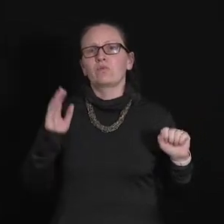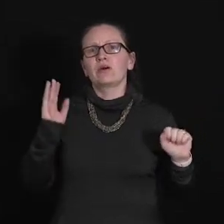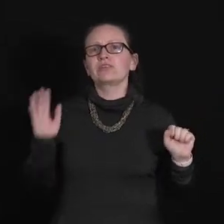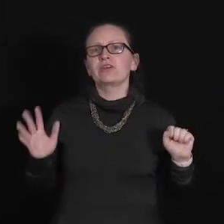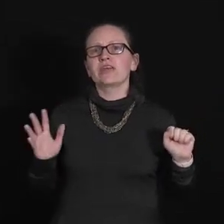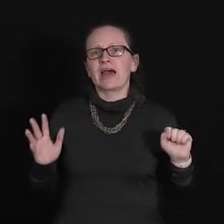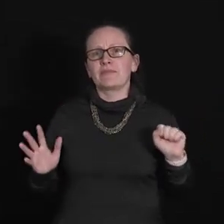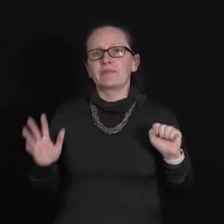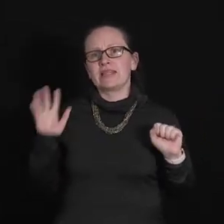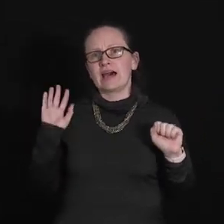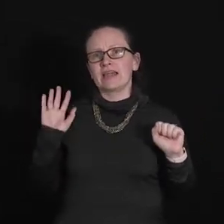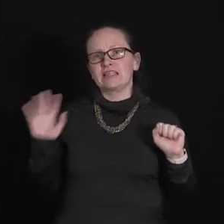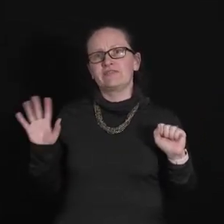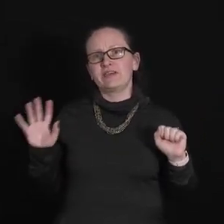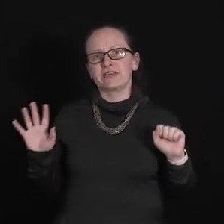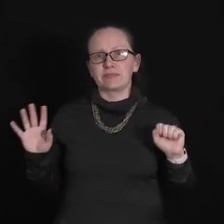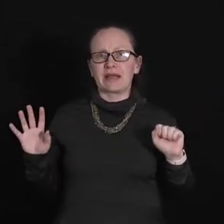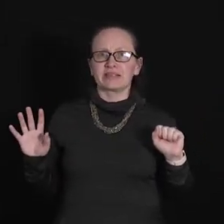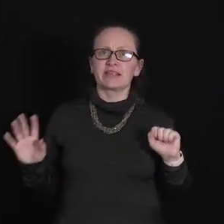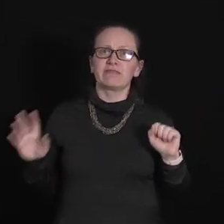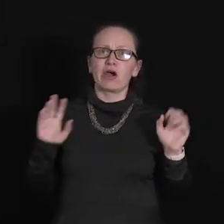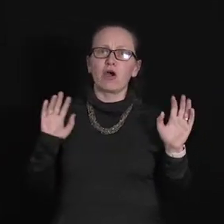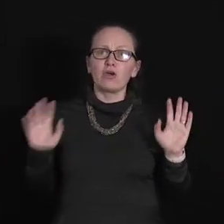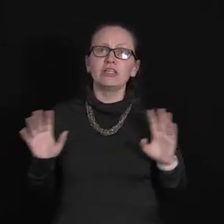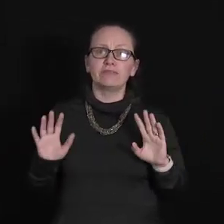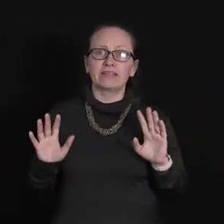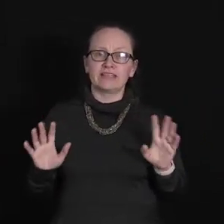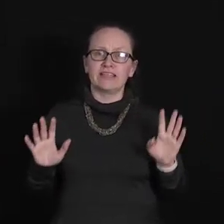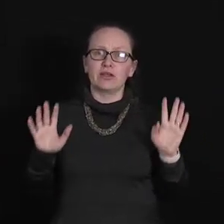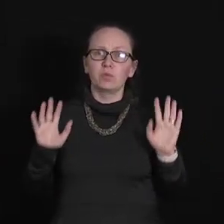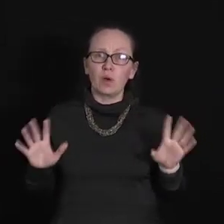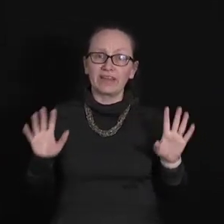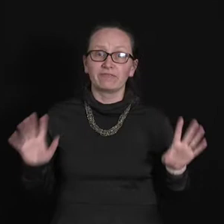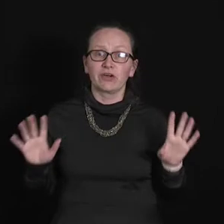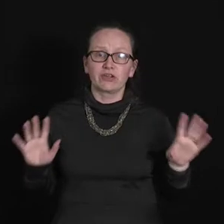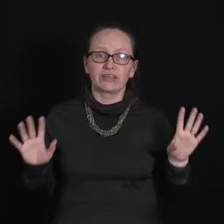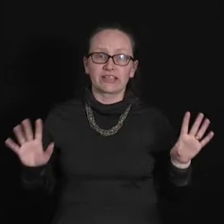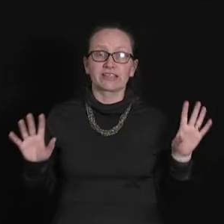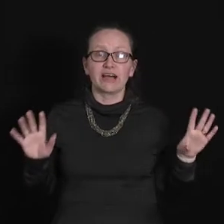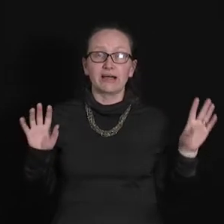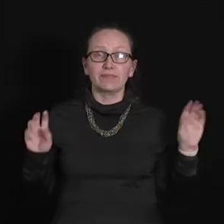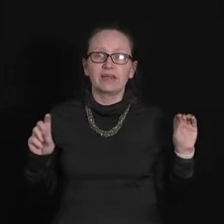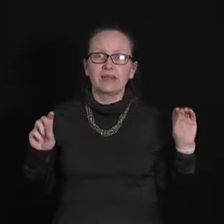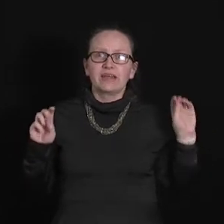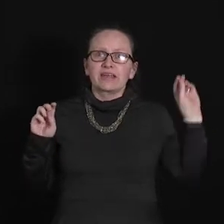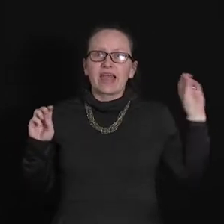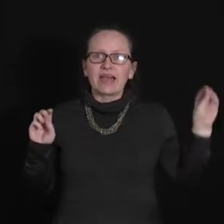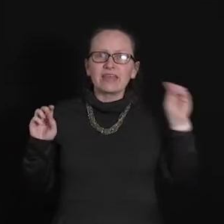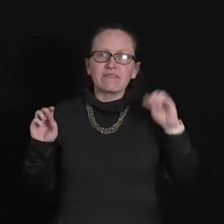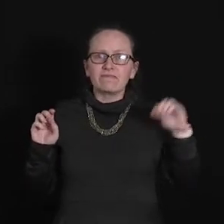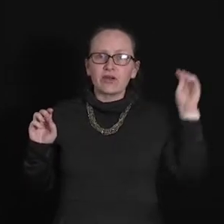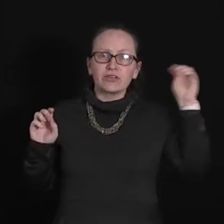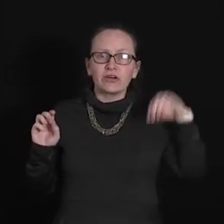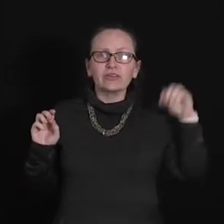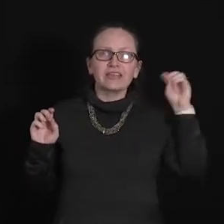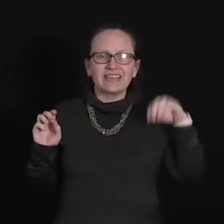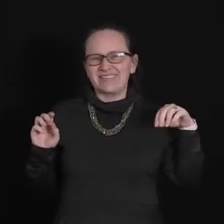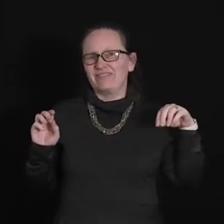what's going to happen with our interference pattern if we're only releasing one photon at a time? Can that photon interfere